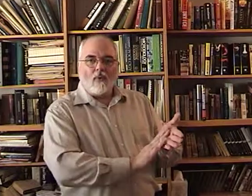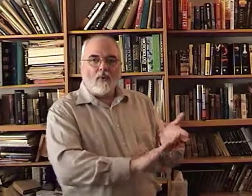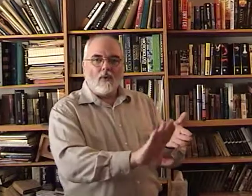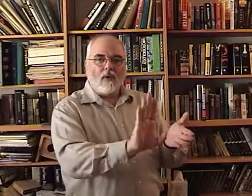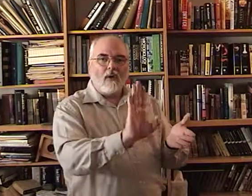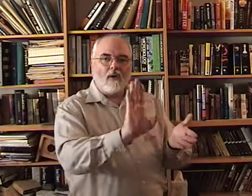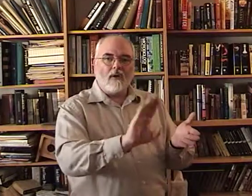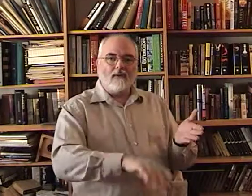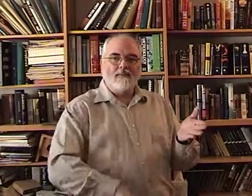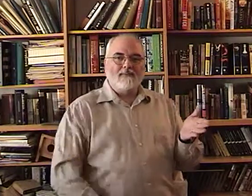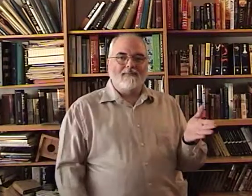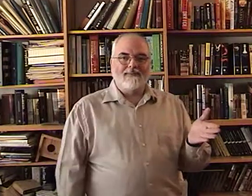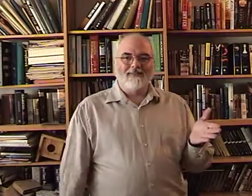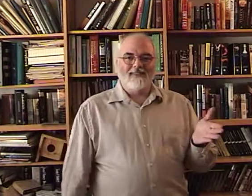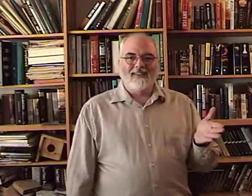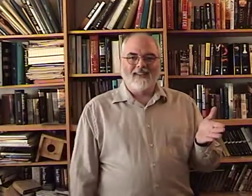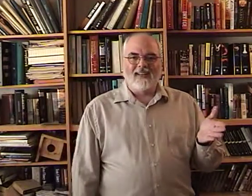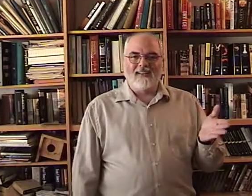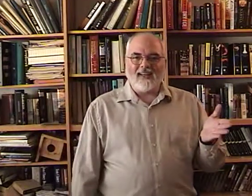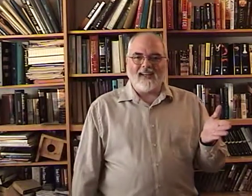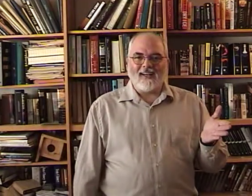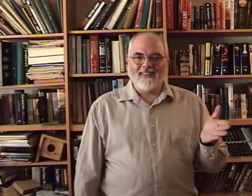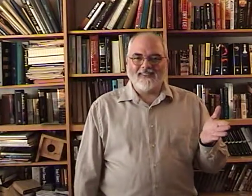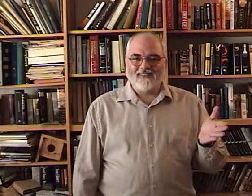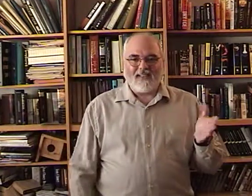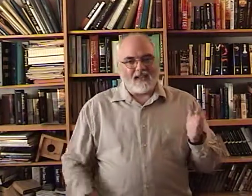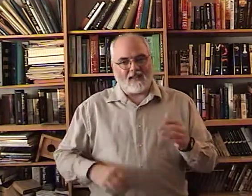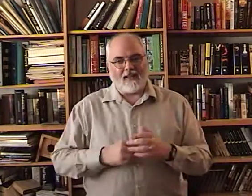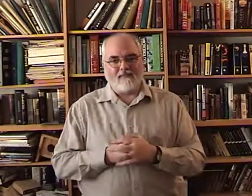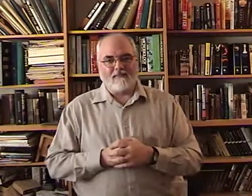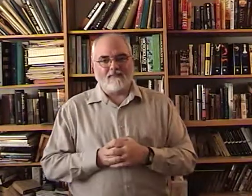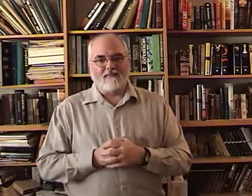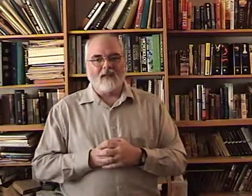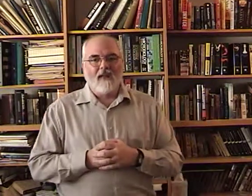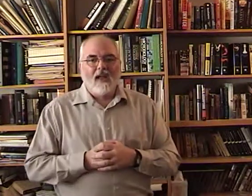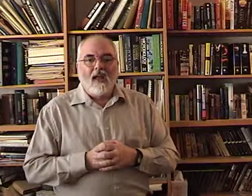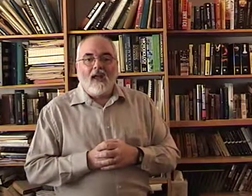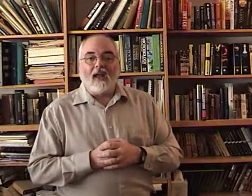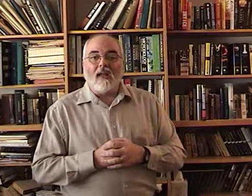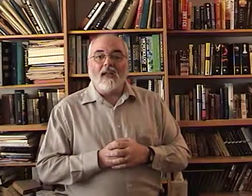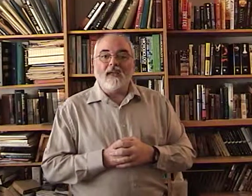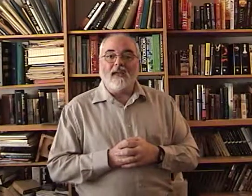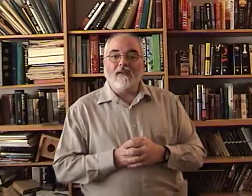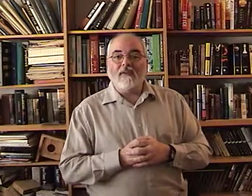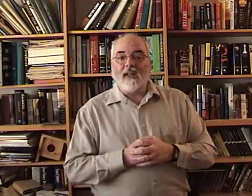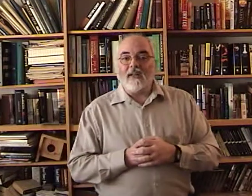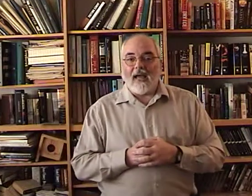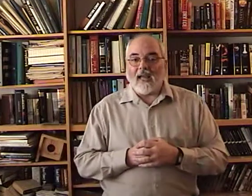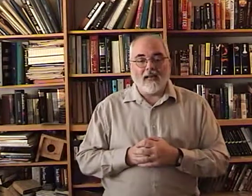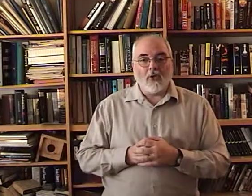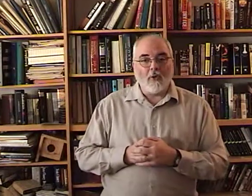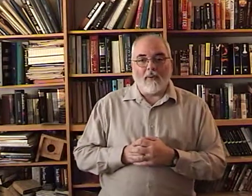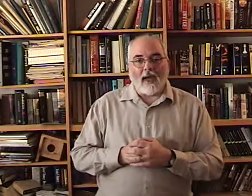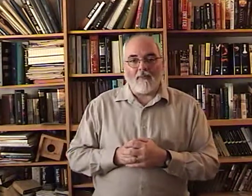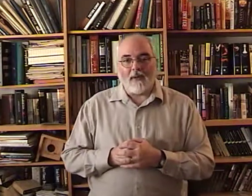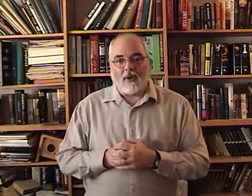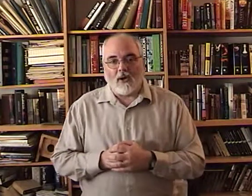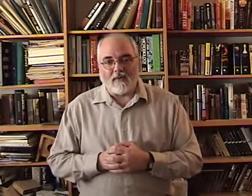Hold on. Isn't that kind of nice? I like that. He lived and died to buy my pardon.